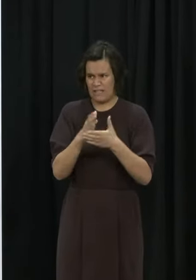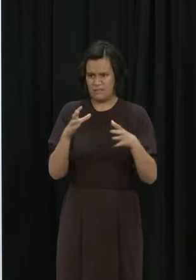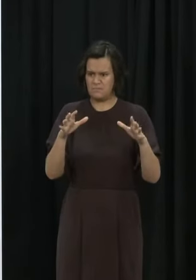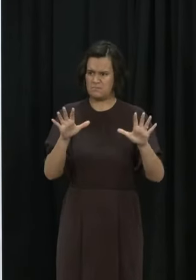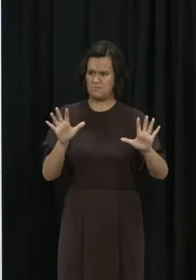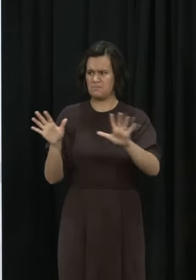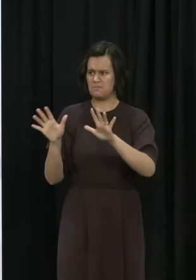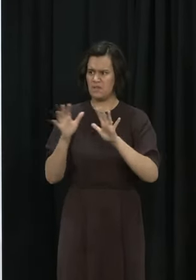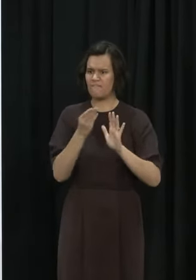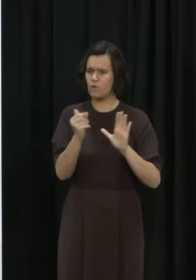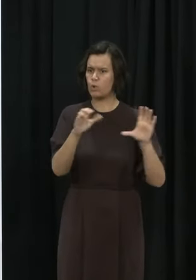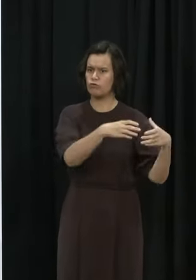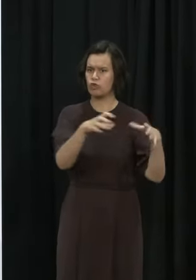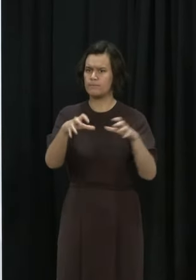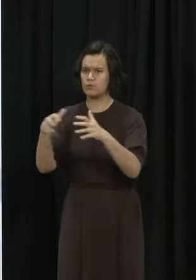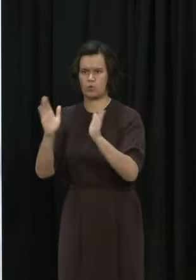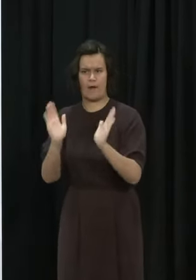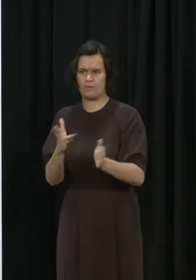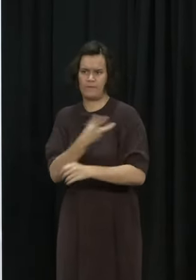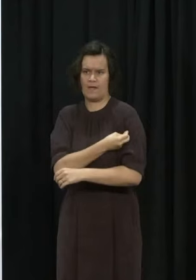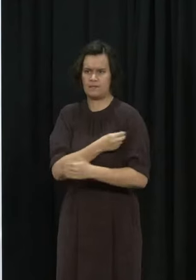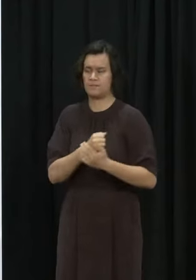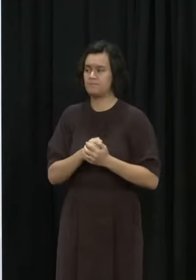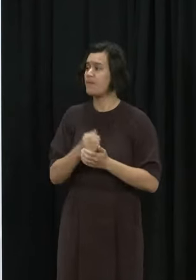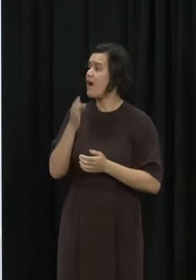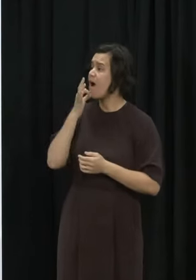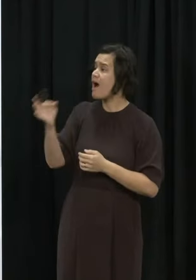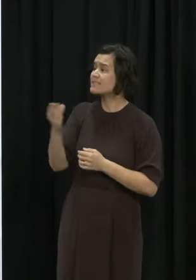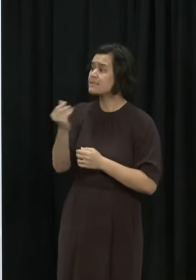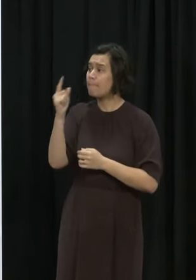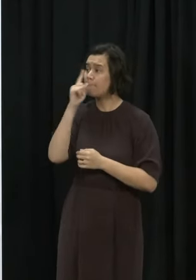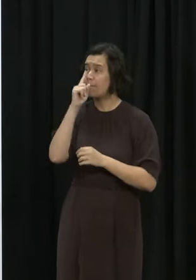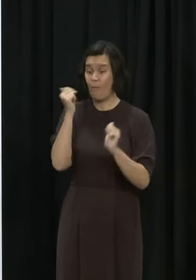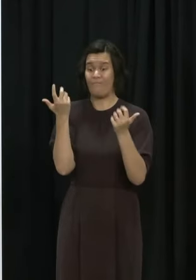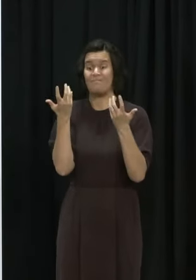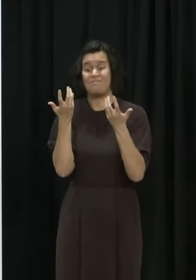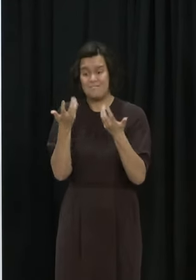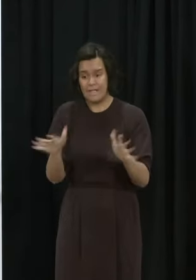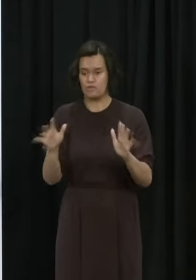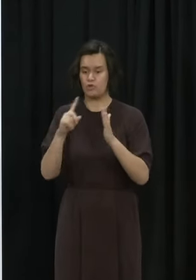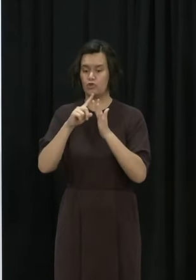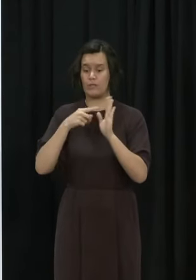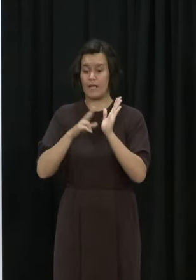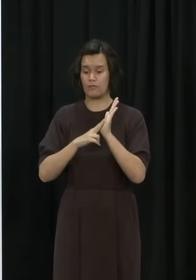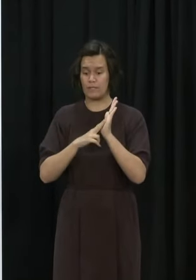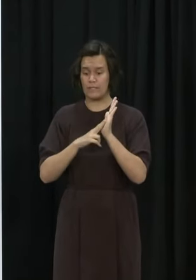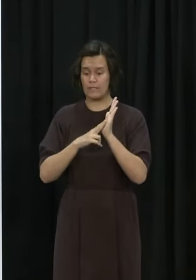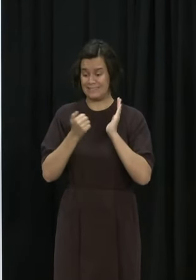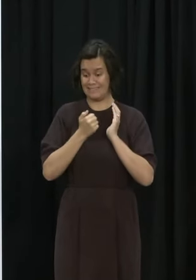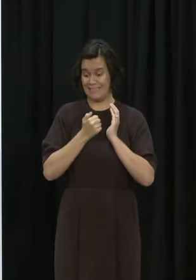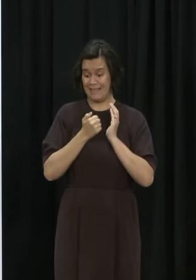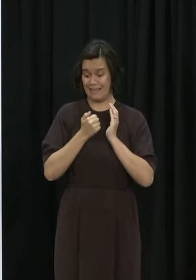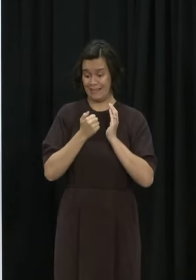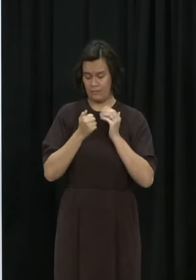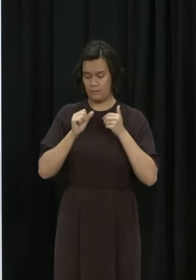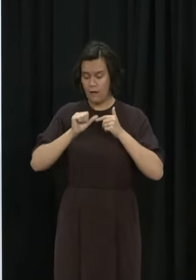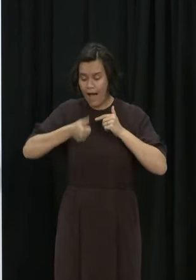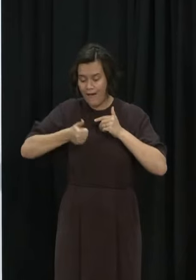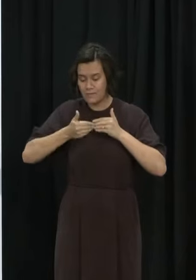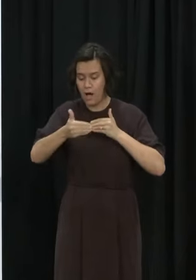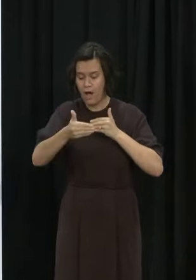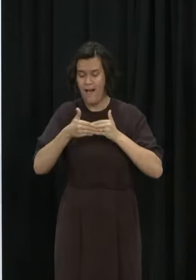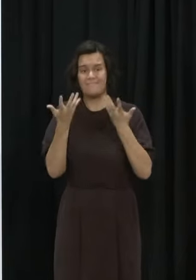What options are on the table for people who have booked flights to come home from Australia from the 16th who are now